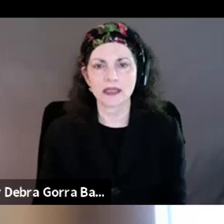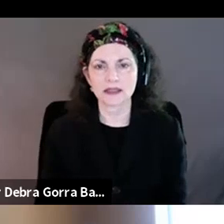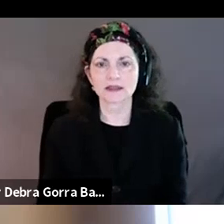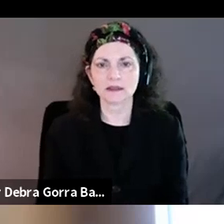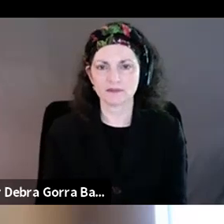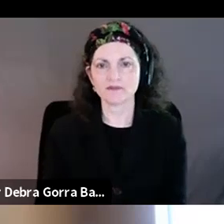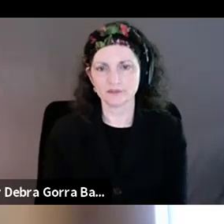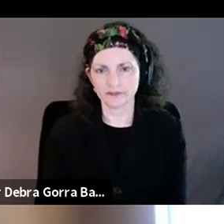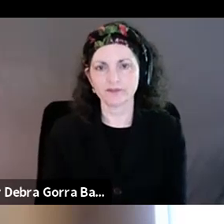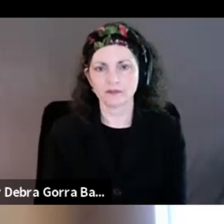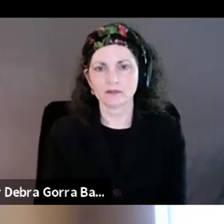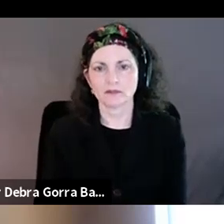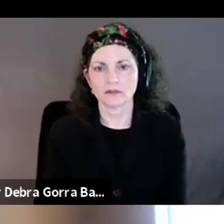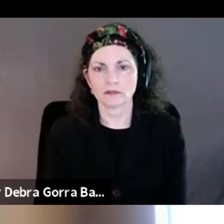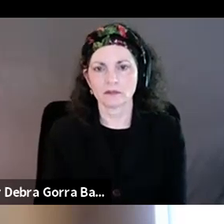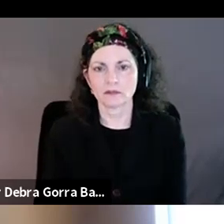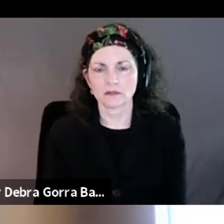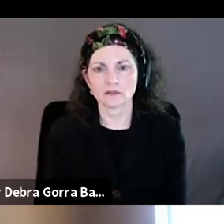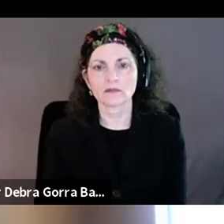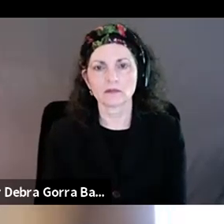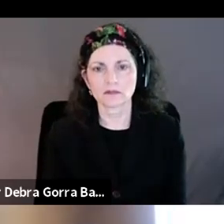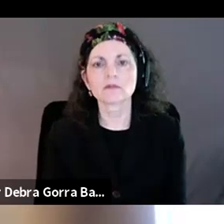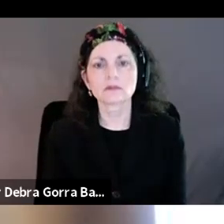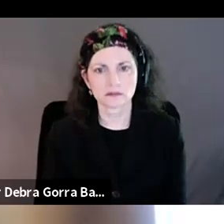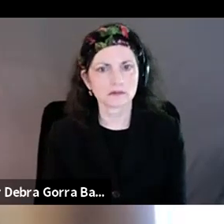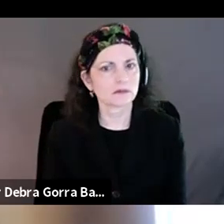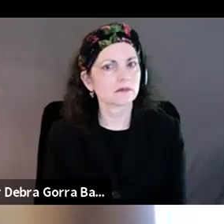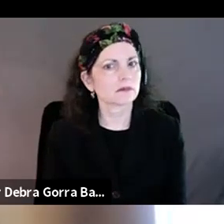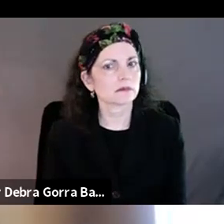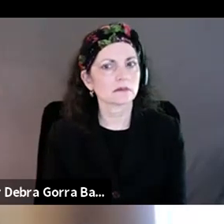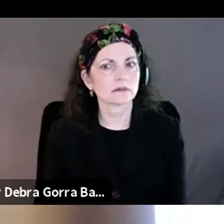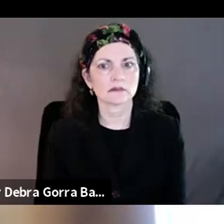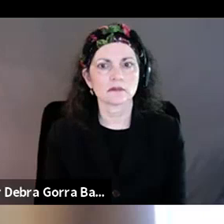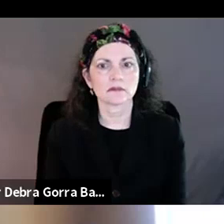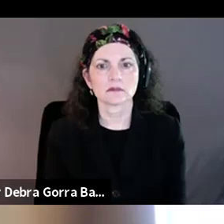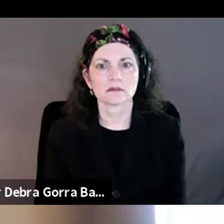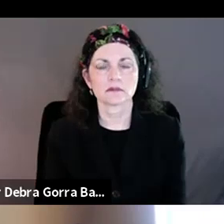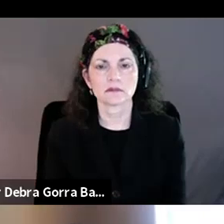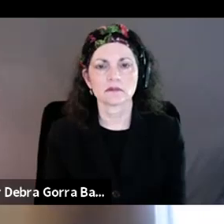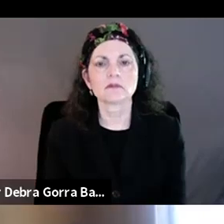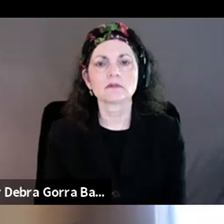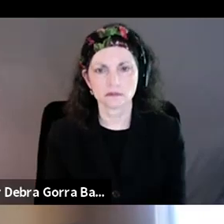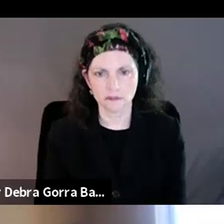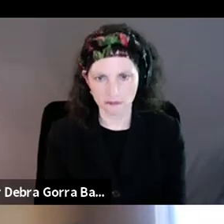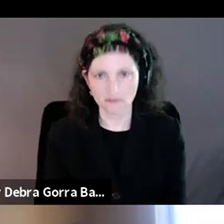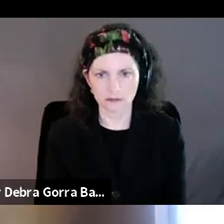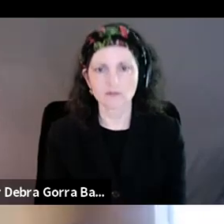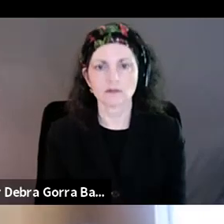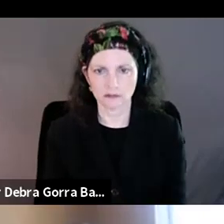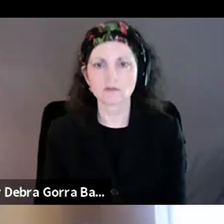pace, you know, because like we have an umbrella of disability. There's so many sub